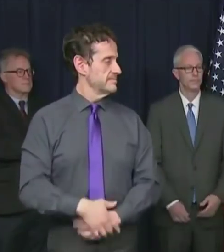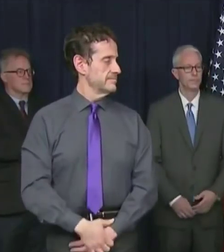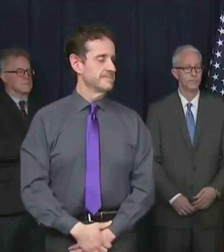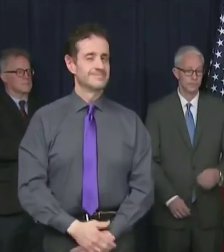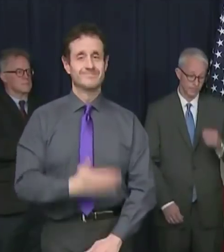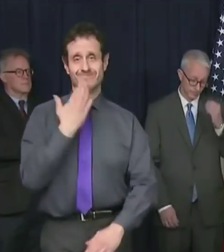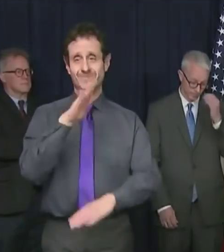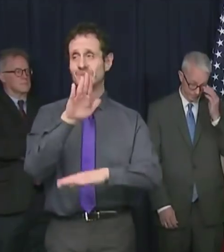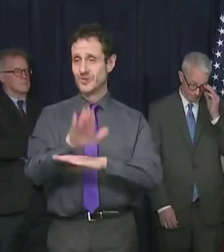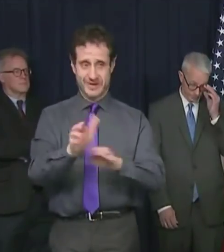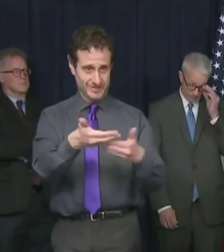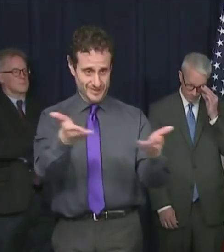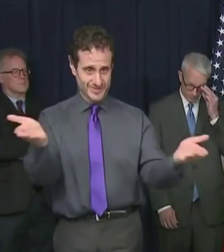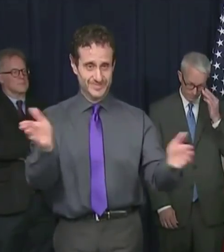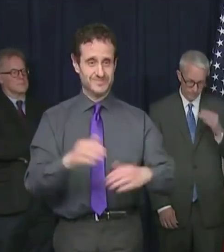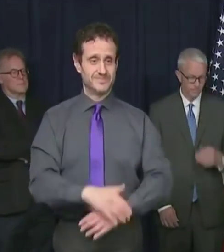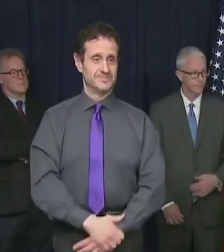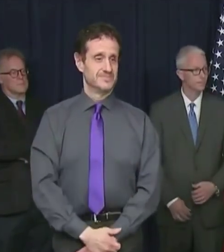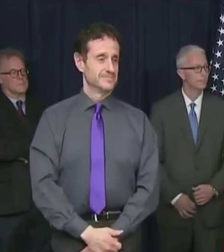Good afternoon everyone.